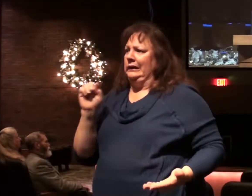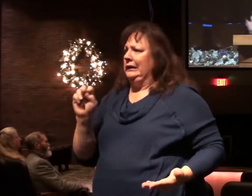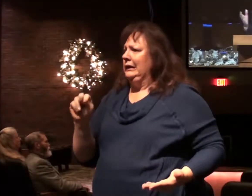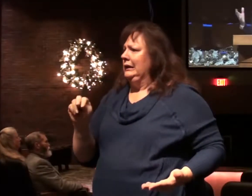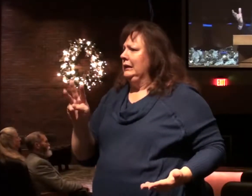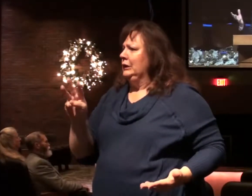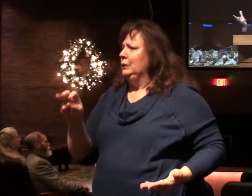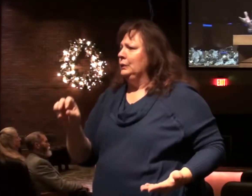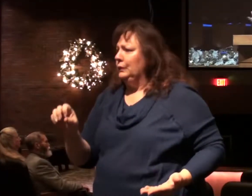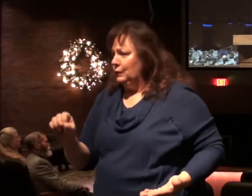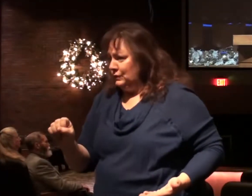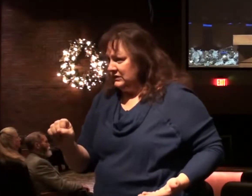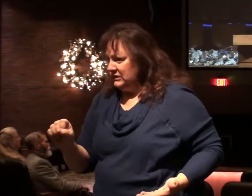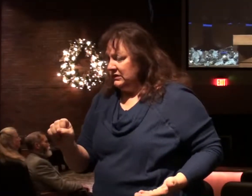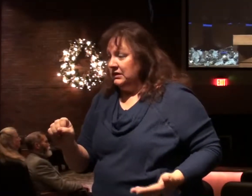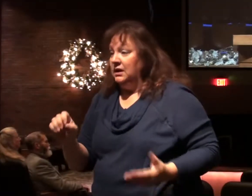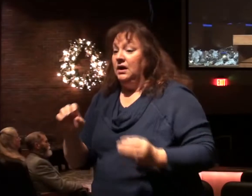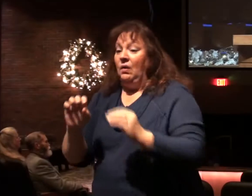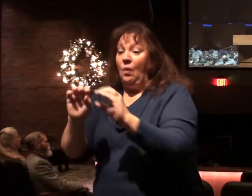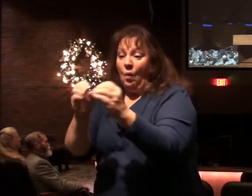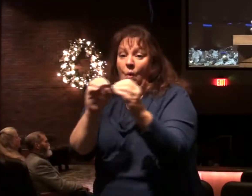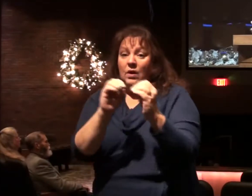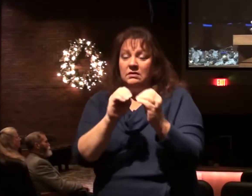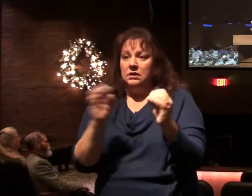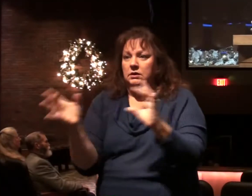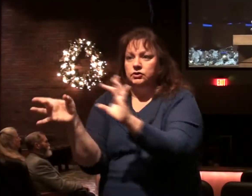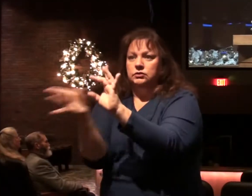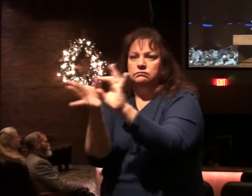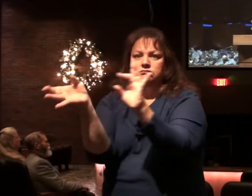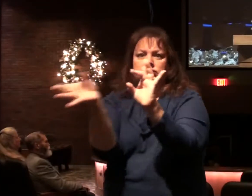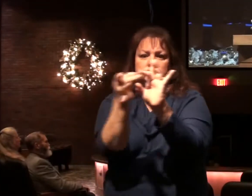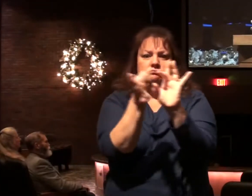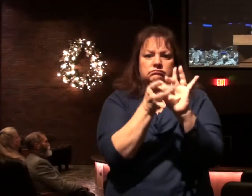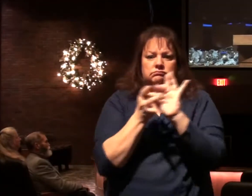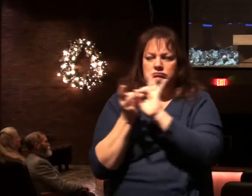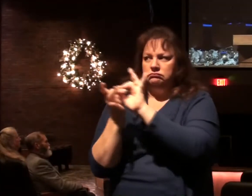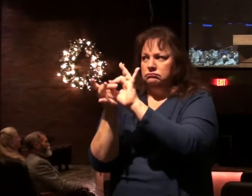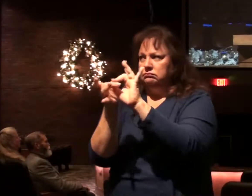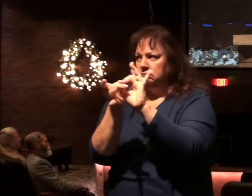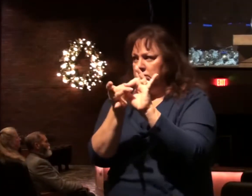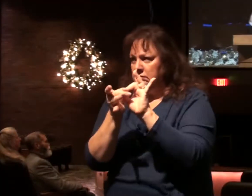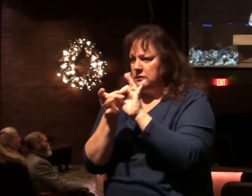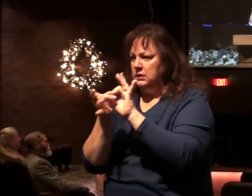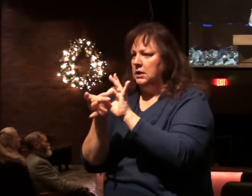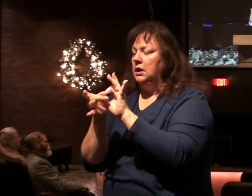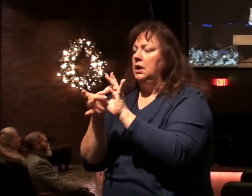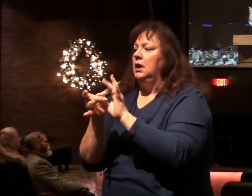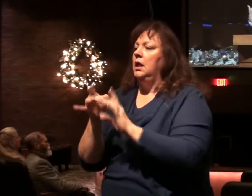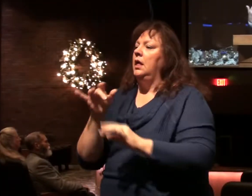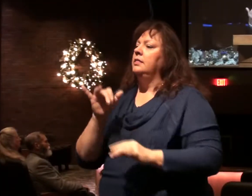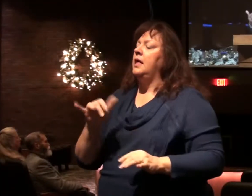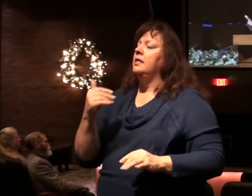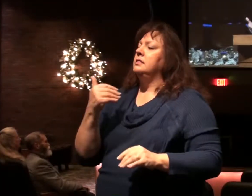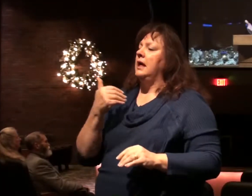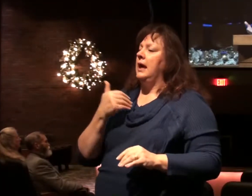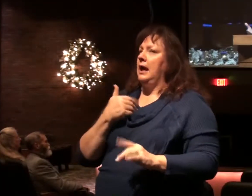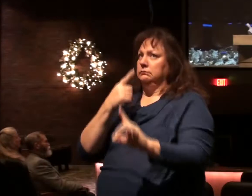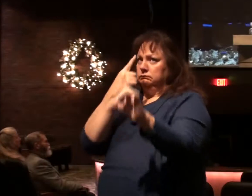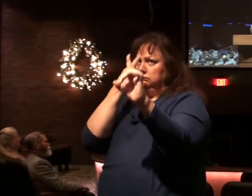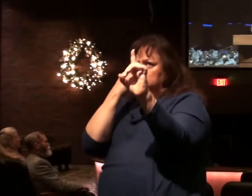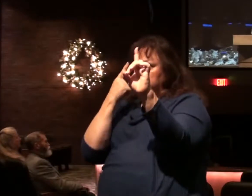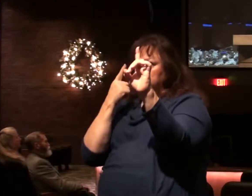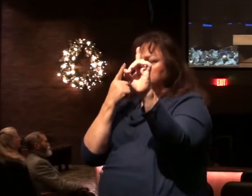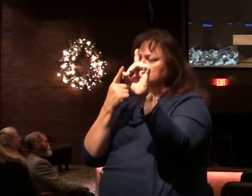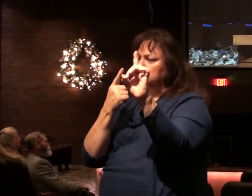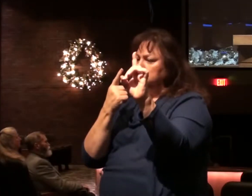There are organizations that are joined together, Jewish organizations, that they have as a goal